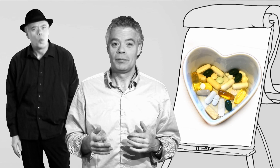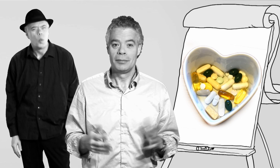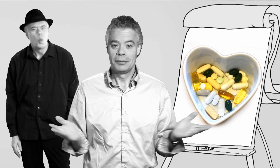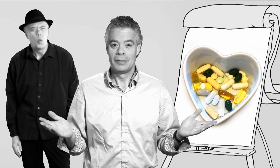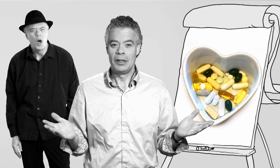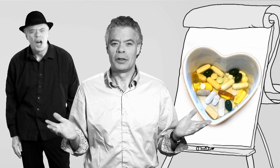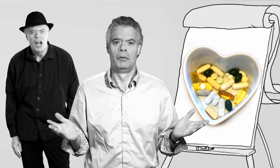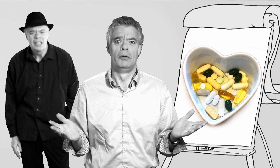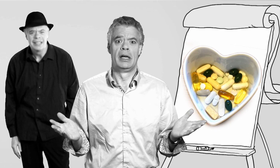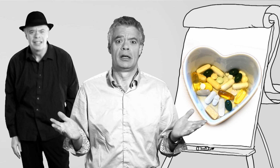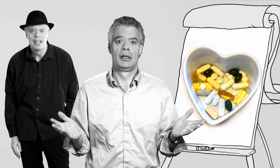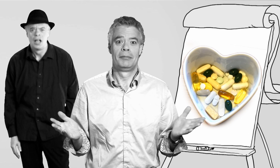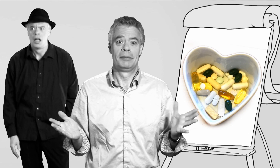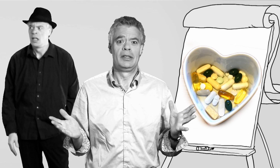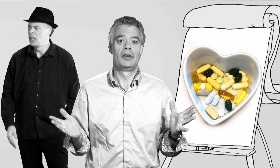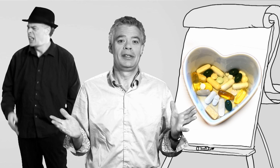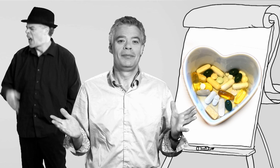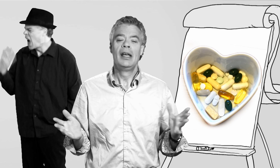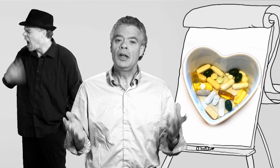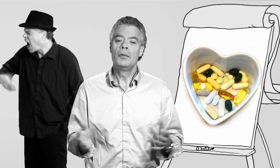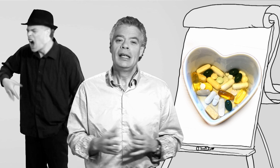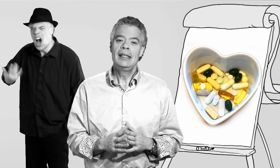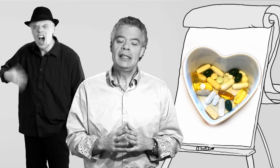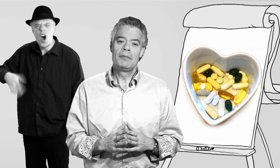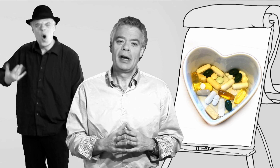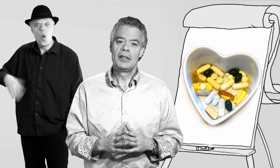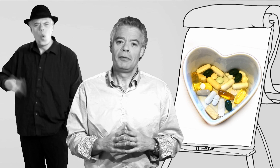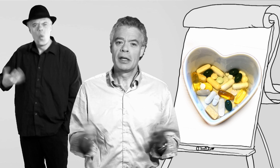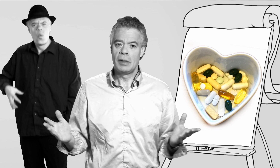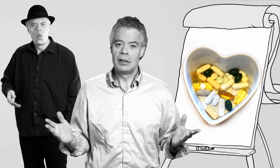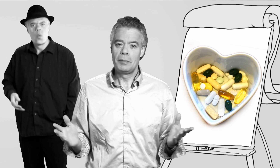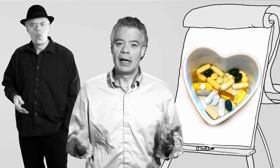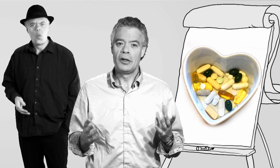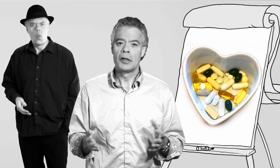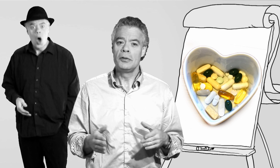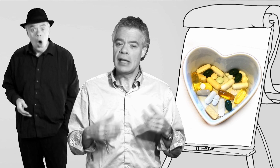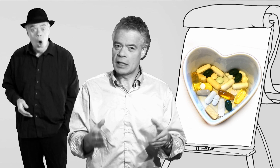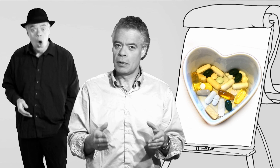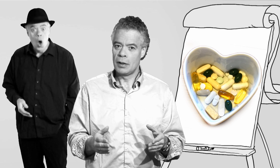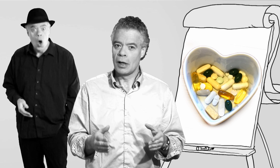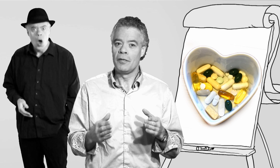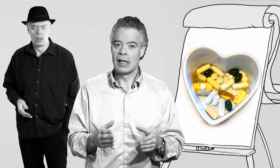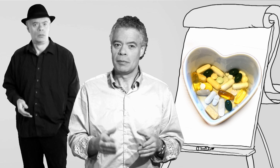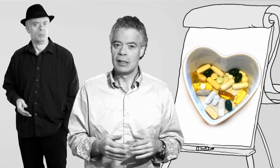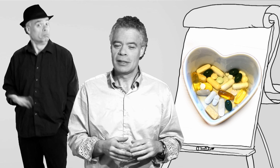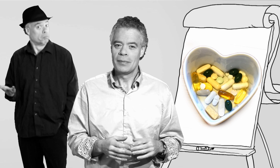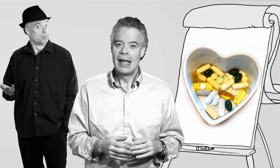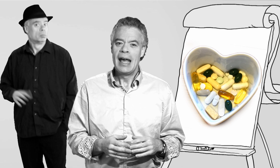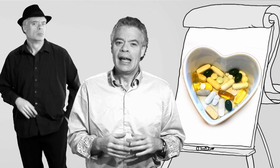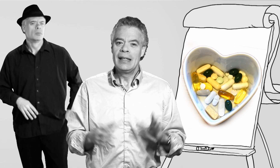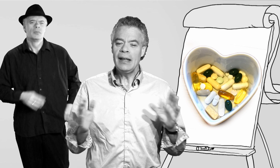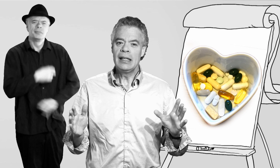every day. And you go, oh my god, he's crazy. No, these were actually recommended by a doctor who is expert on vitamins.